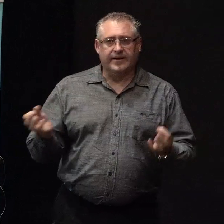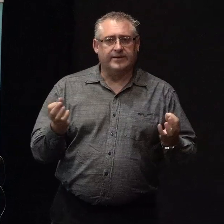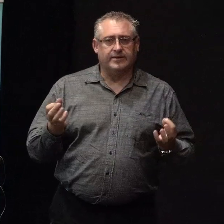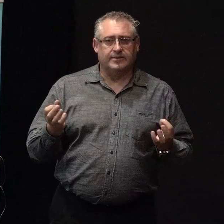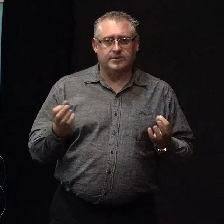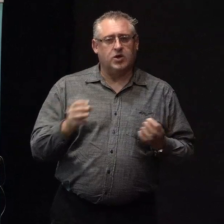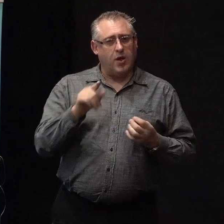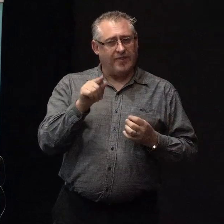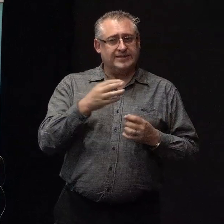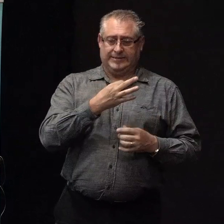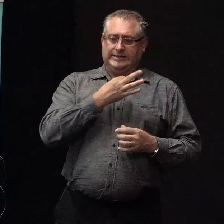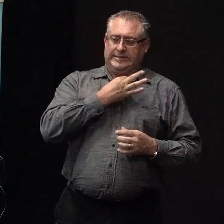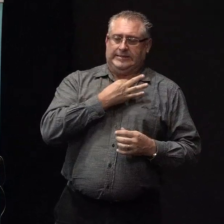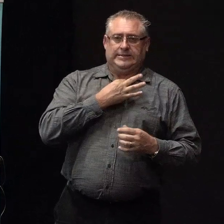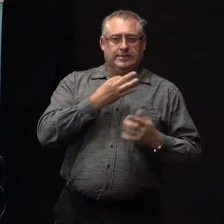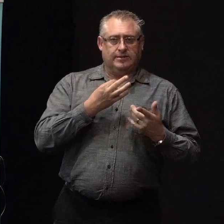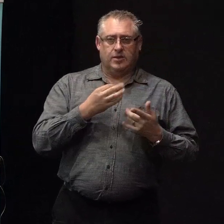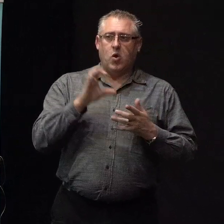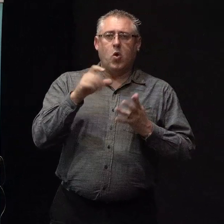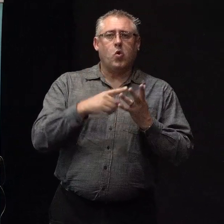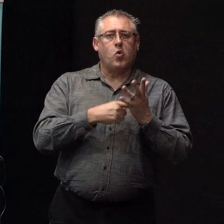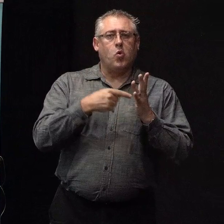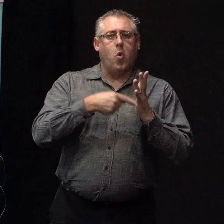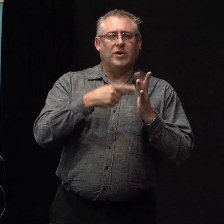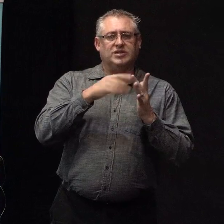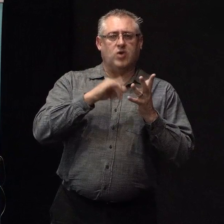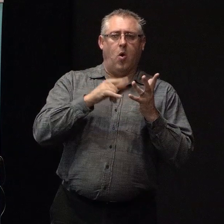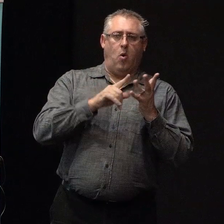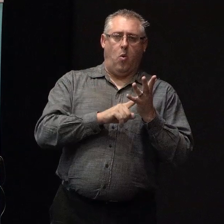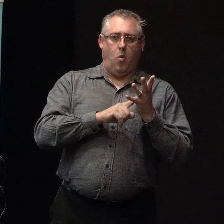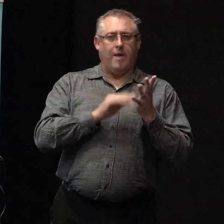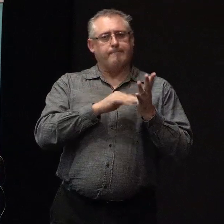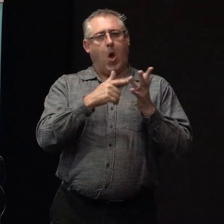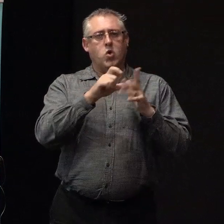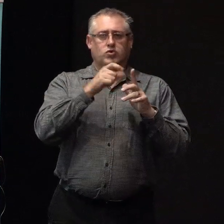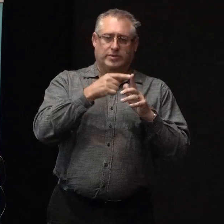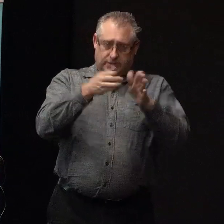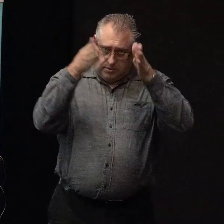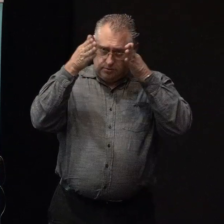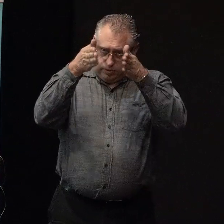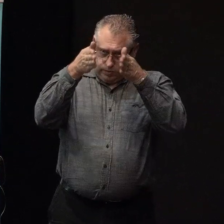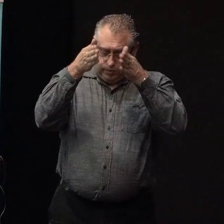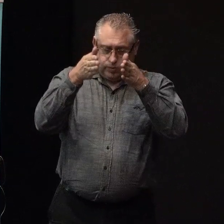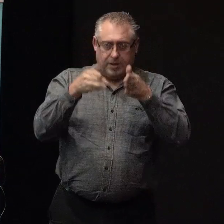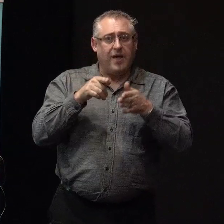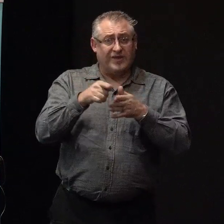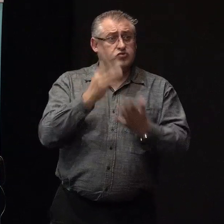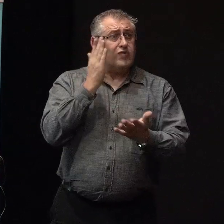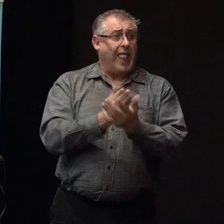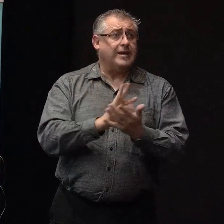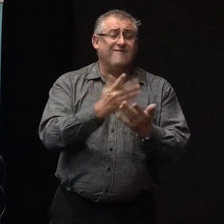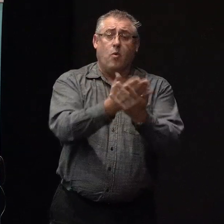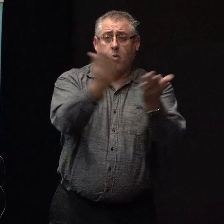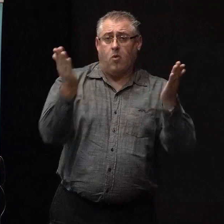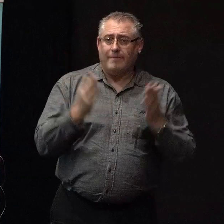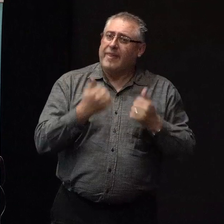So these are the dangers of being in cortisol mode. So this is the reality of what we're facing. And I guess, you know, the really